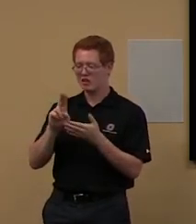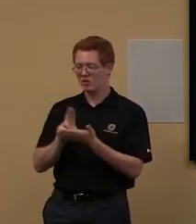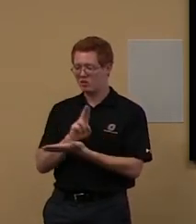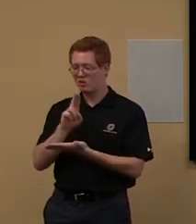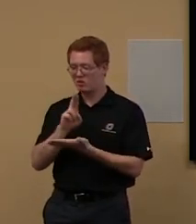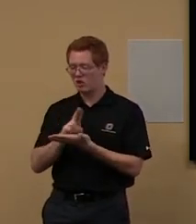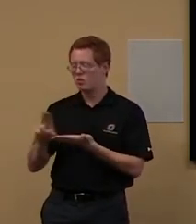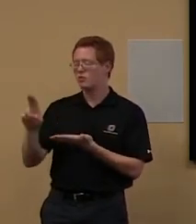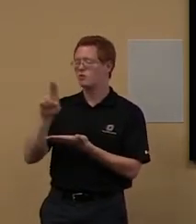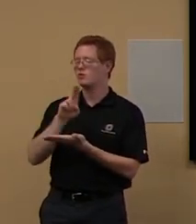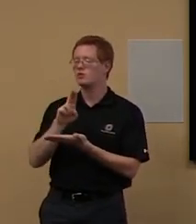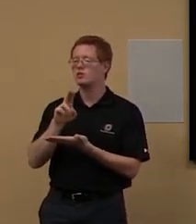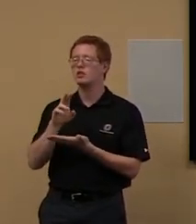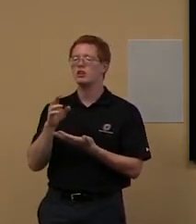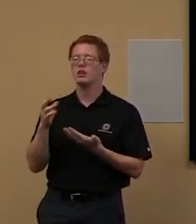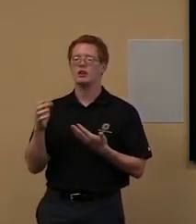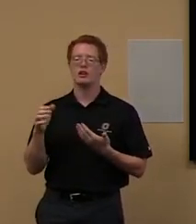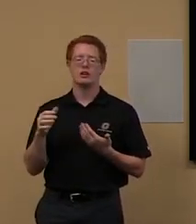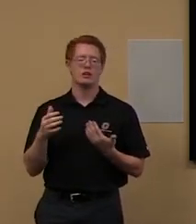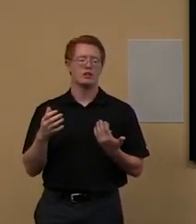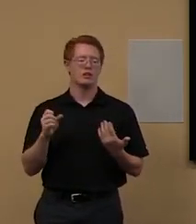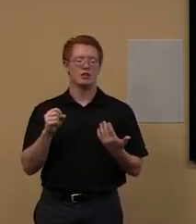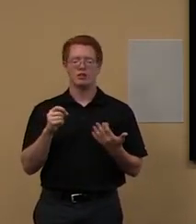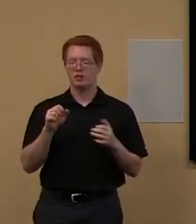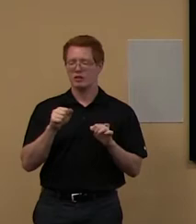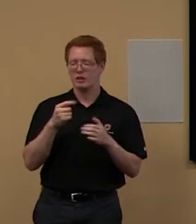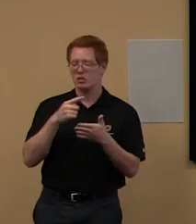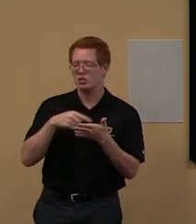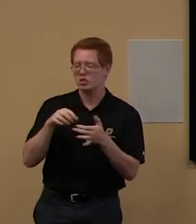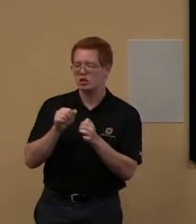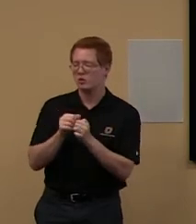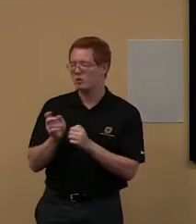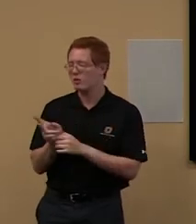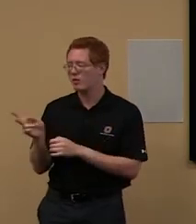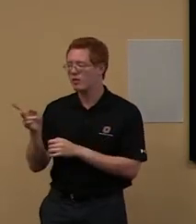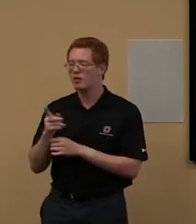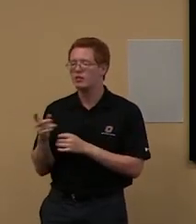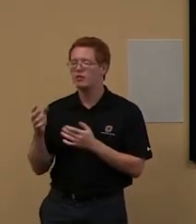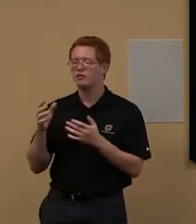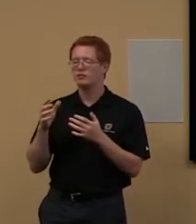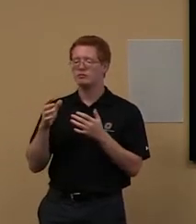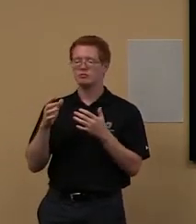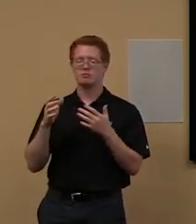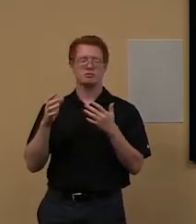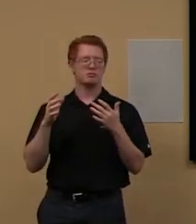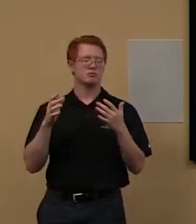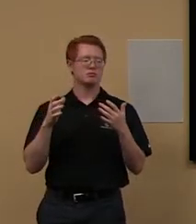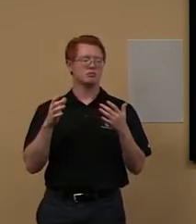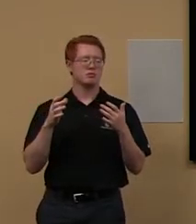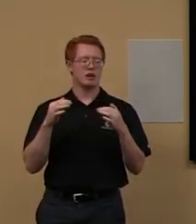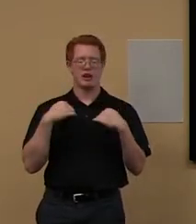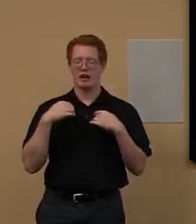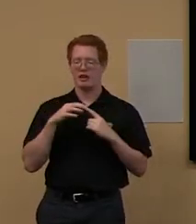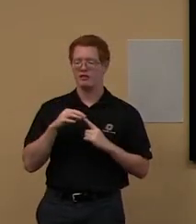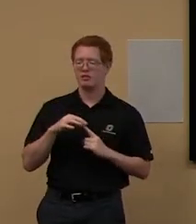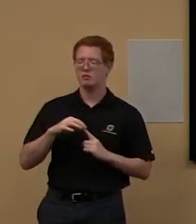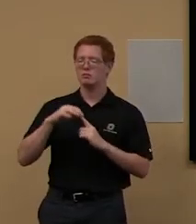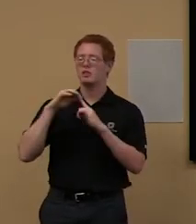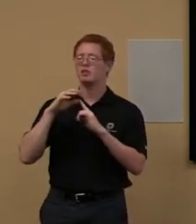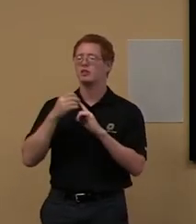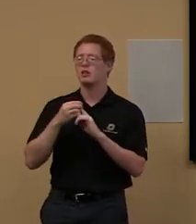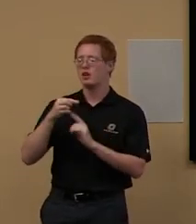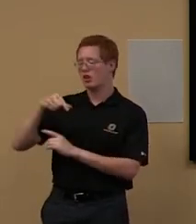definitely. Um, and, um, they have, um, something very unique in the region. They have the Queer Omaha